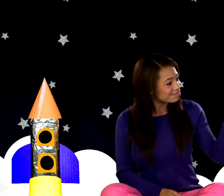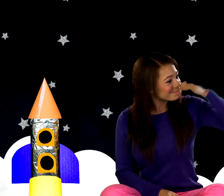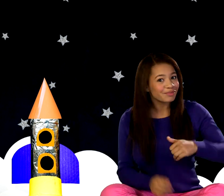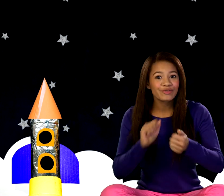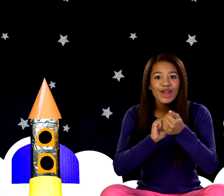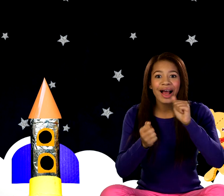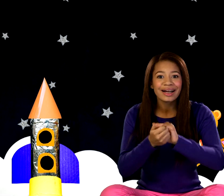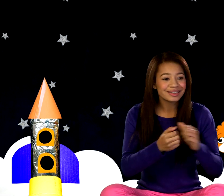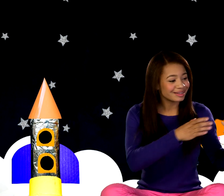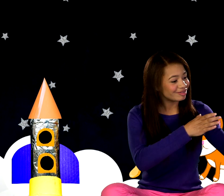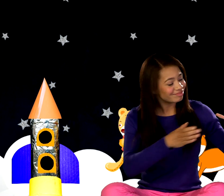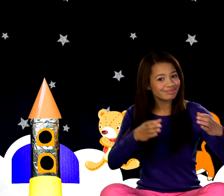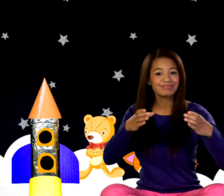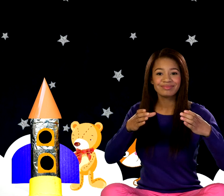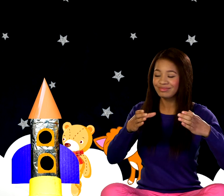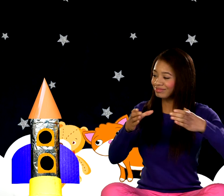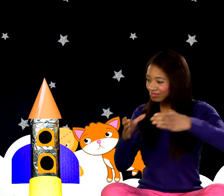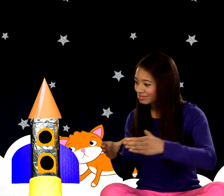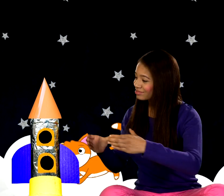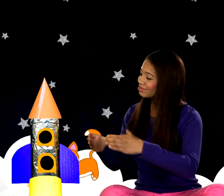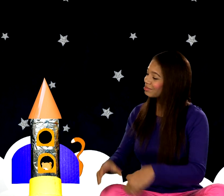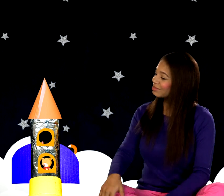And taking my friends on a trip To the moon